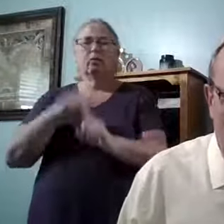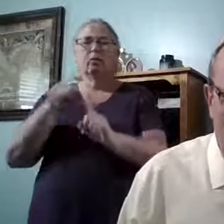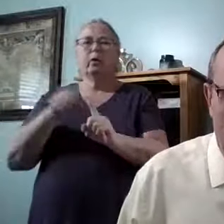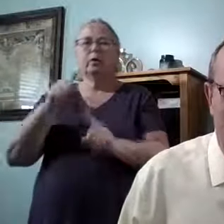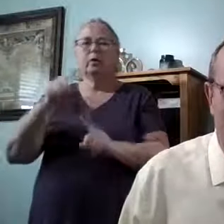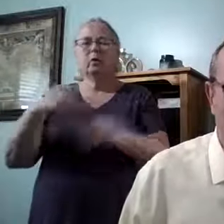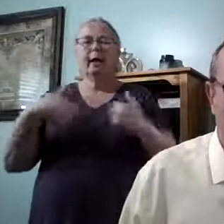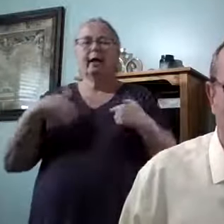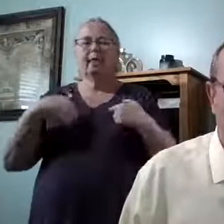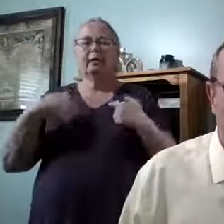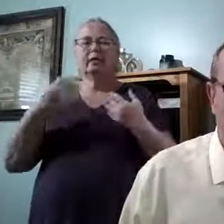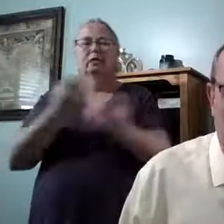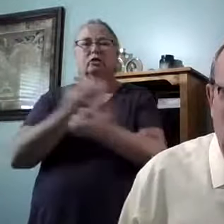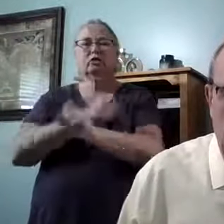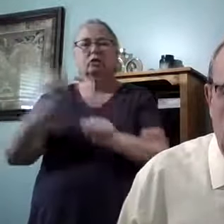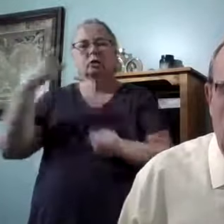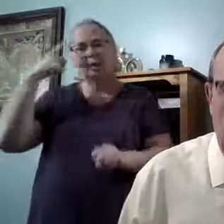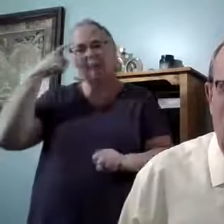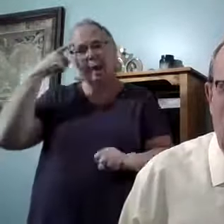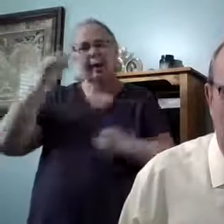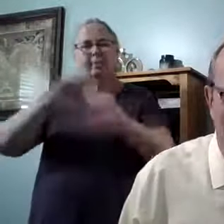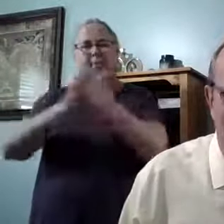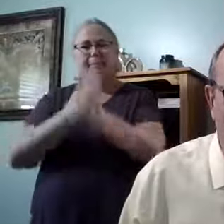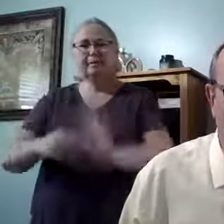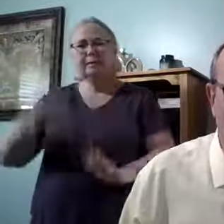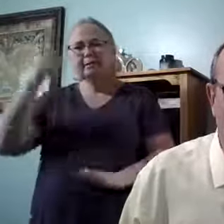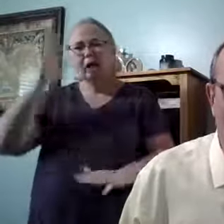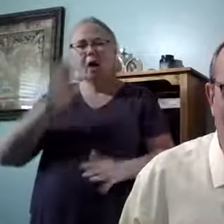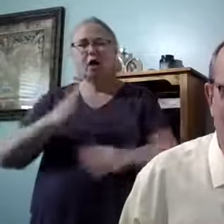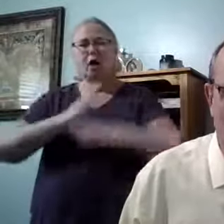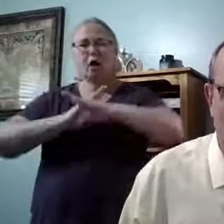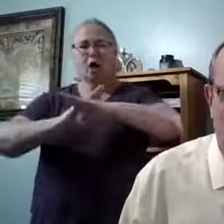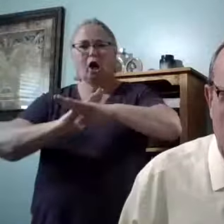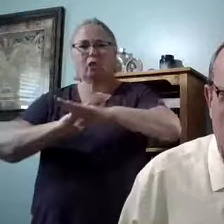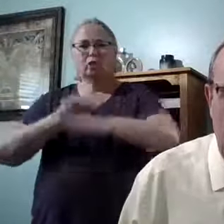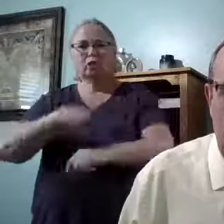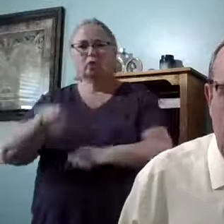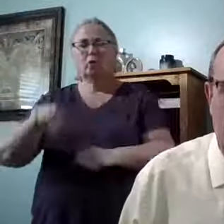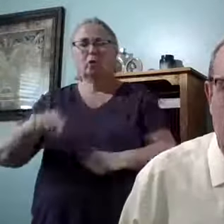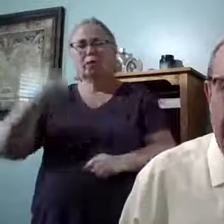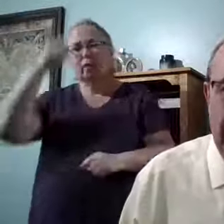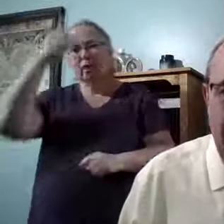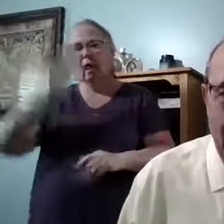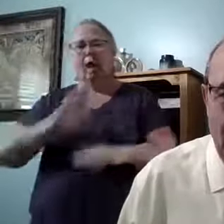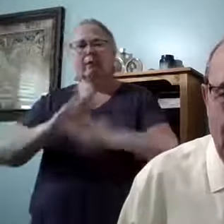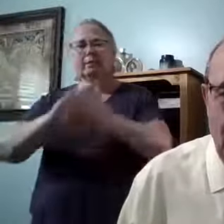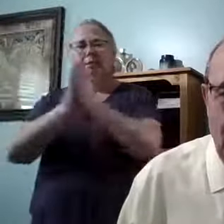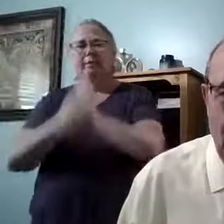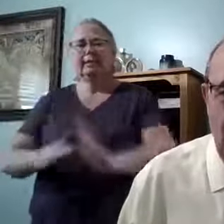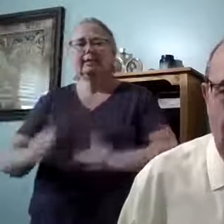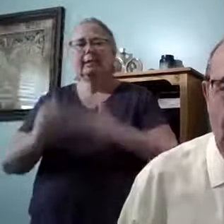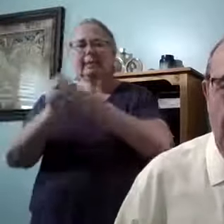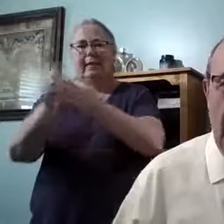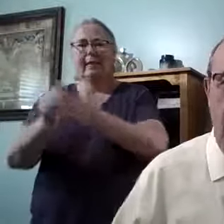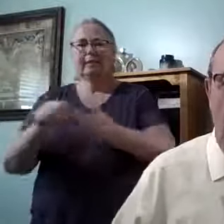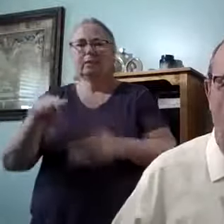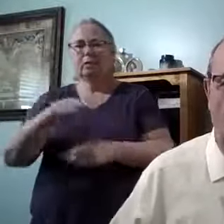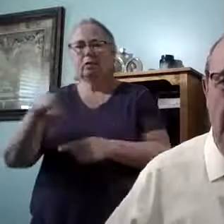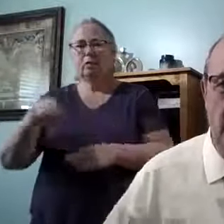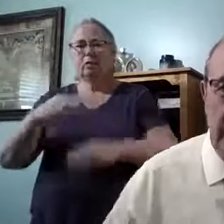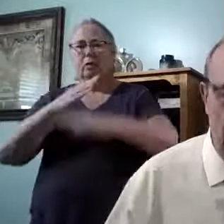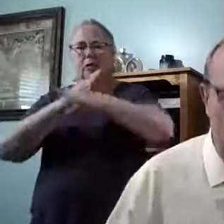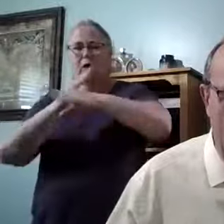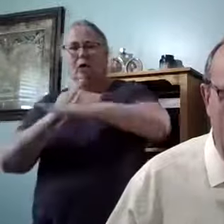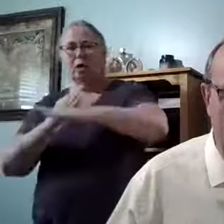have a secure mind, the peace of God guards you and the God of peace guides you. So we have the